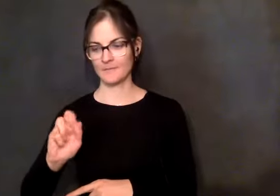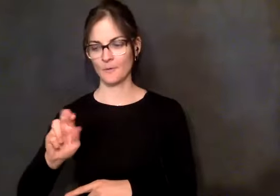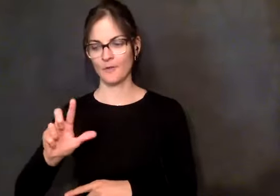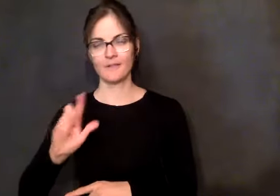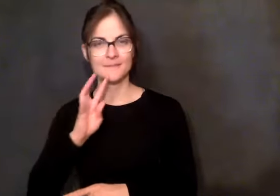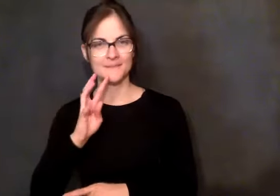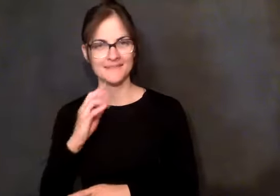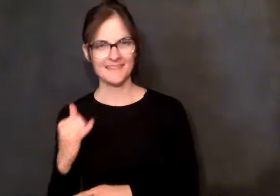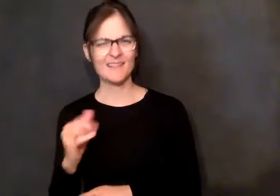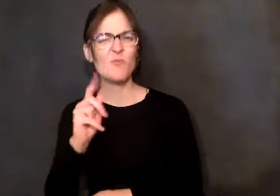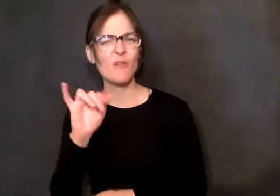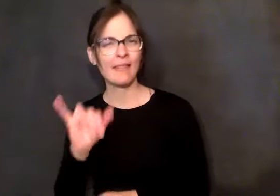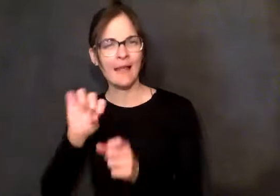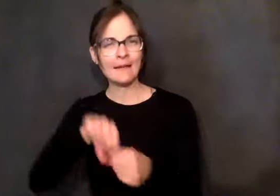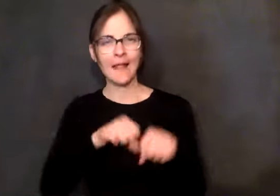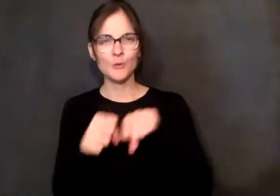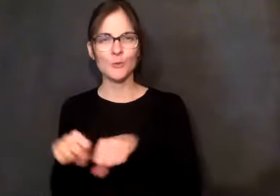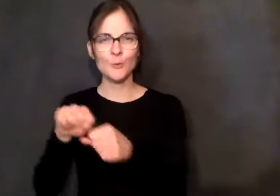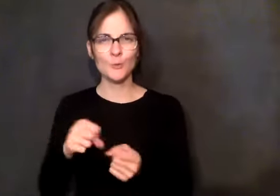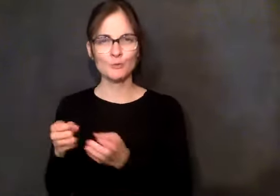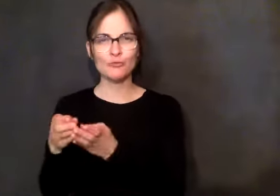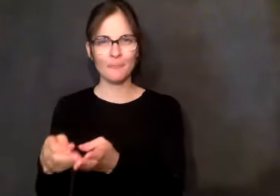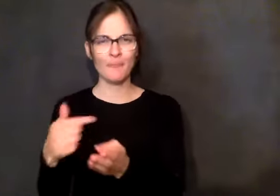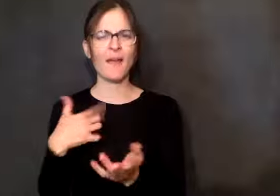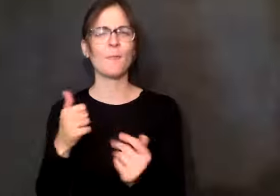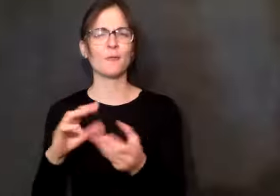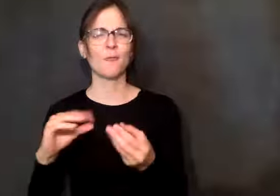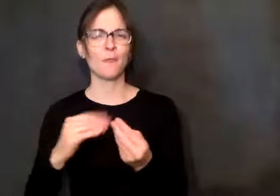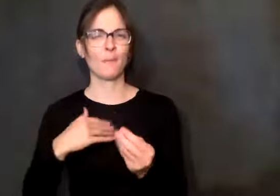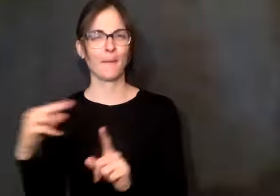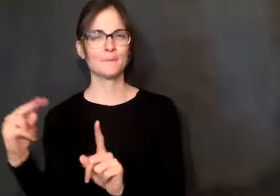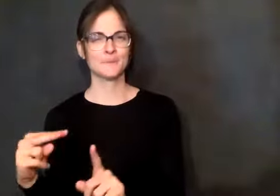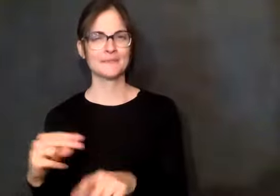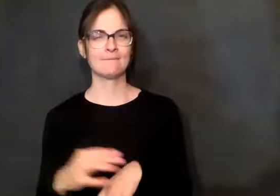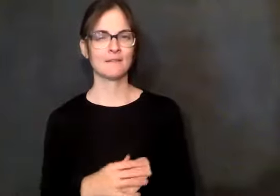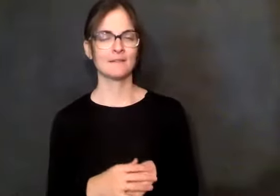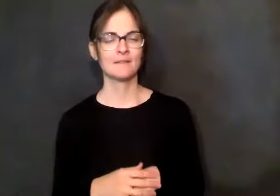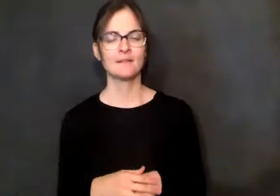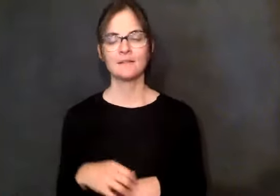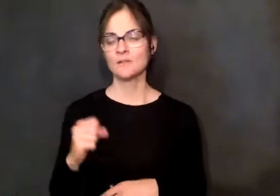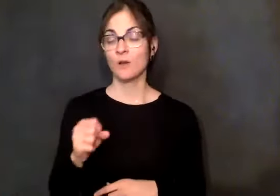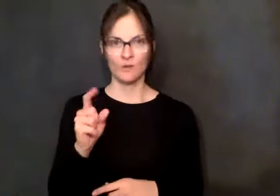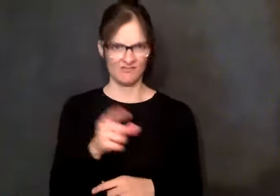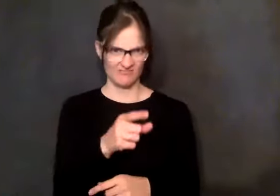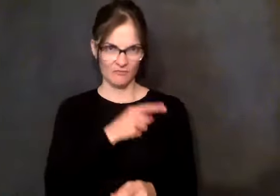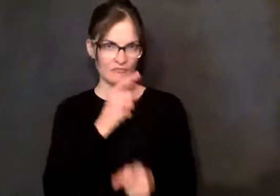trip, going back to the canoe trip, was when he called me that Monday night after he'd gotten back,